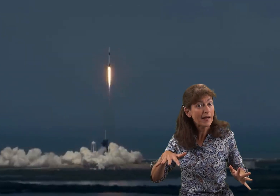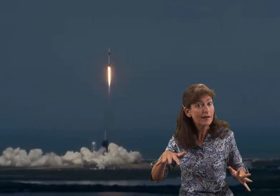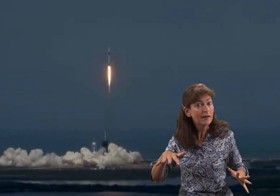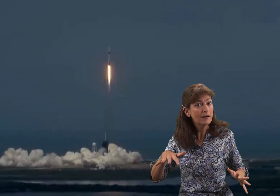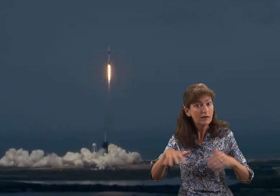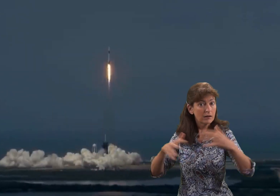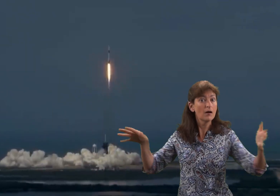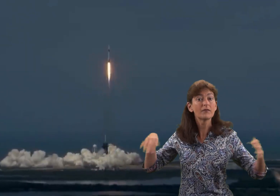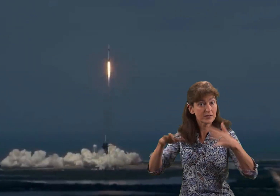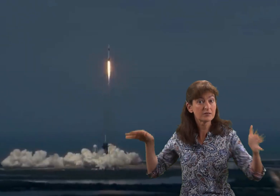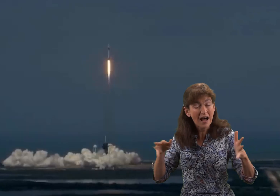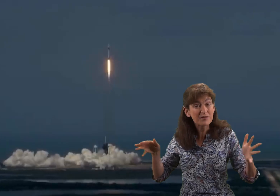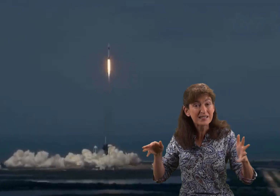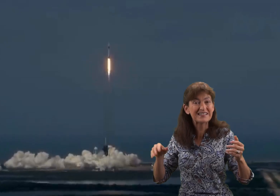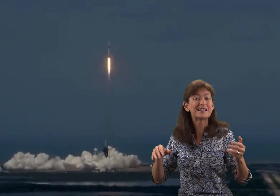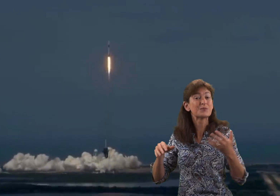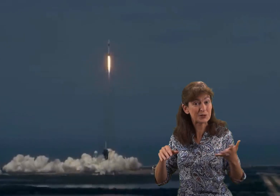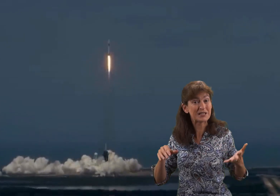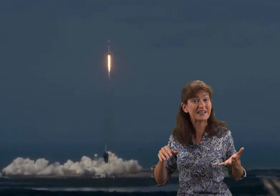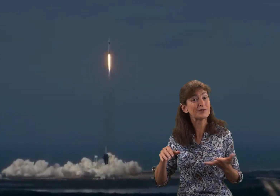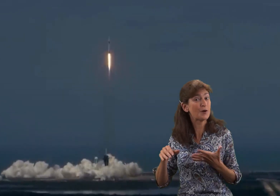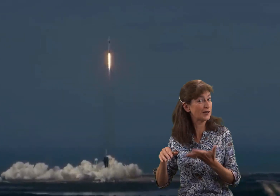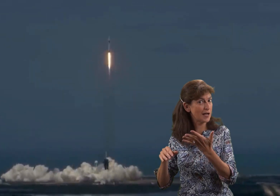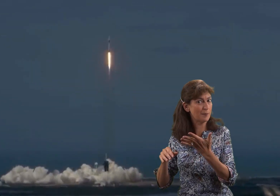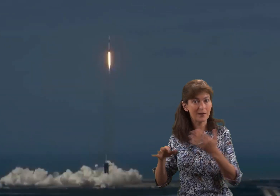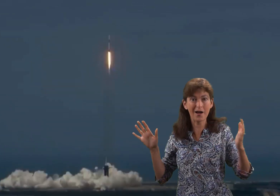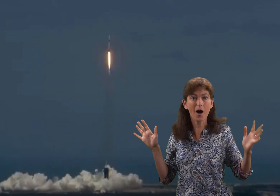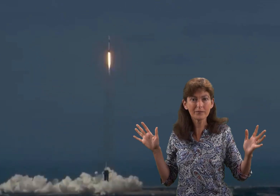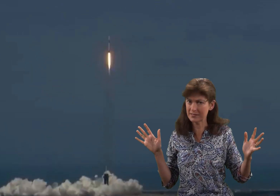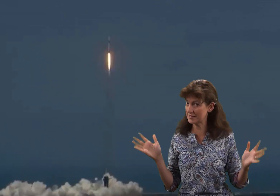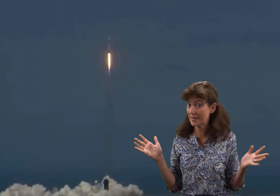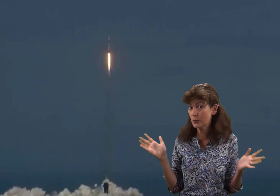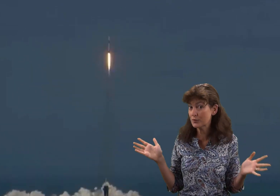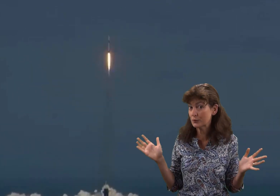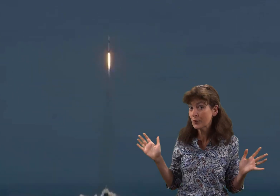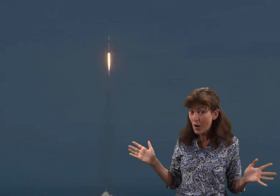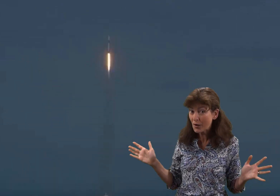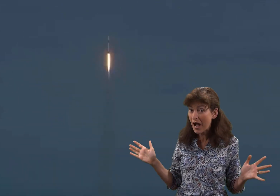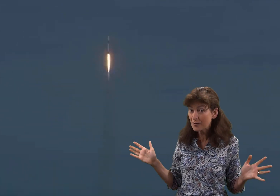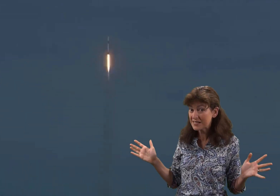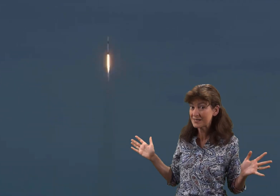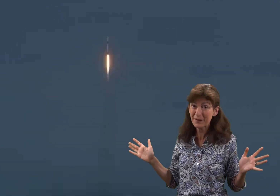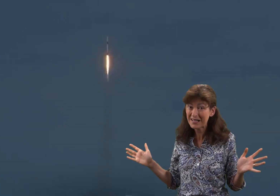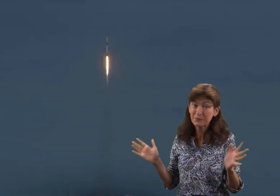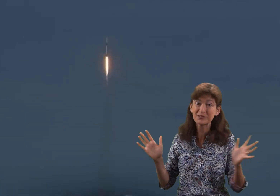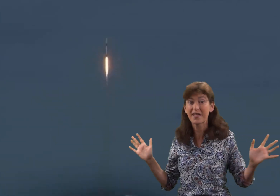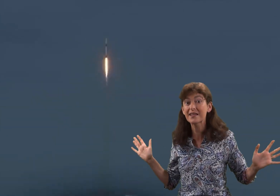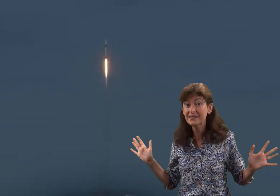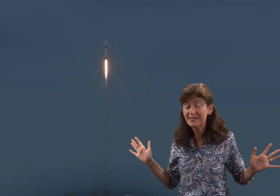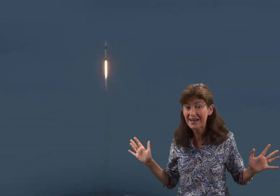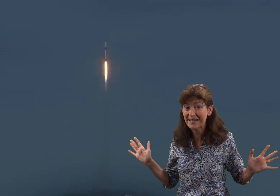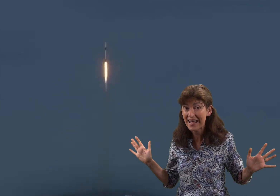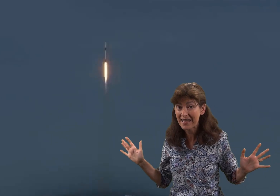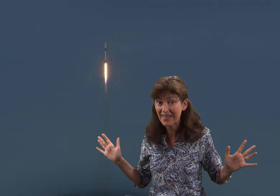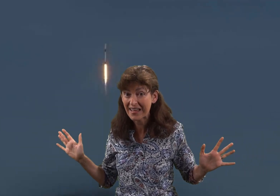of the surroundings is pushing the rocket up. Now obviously that wouldn't work out in space because there isn't any air there.